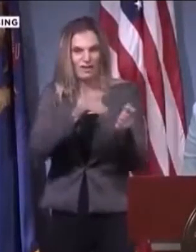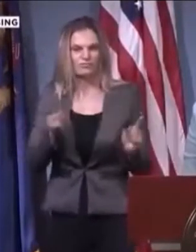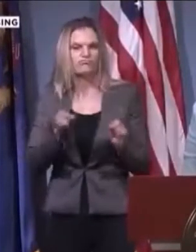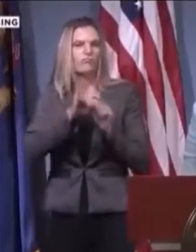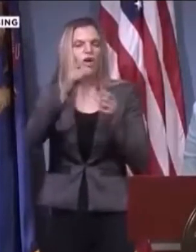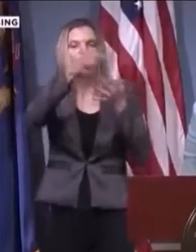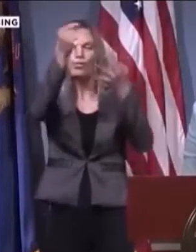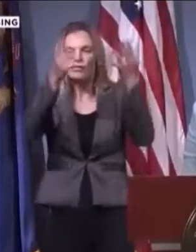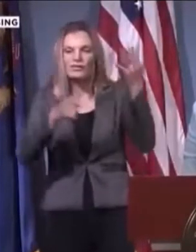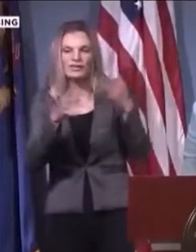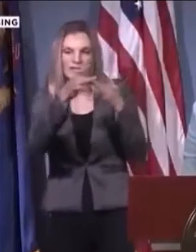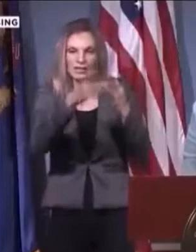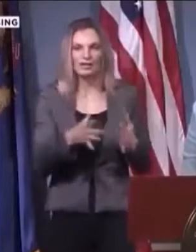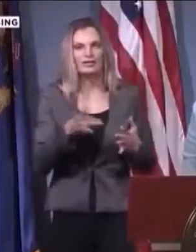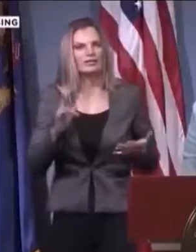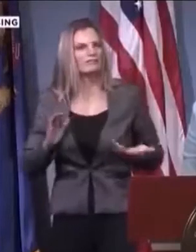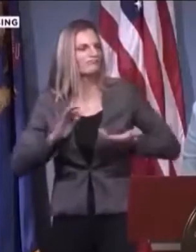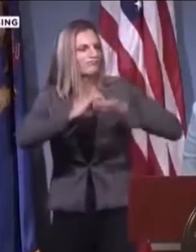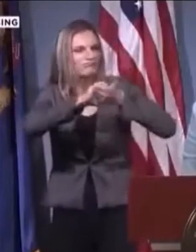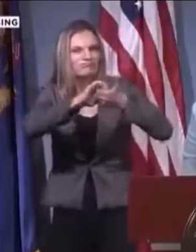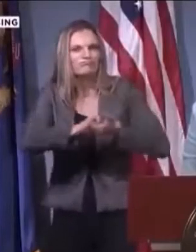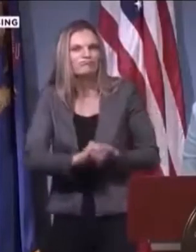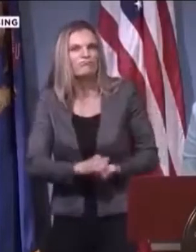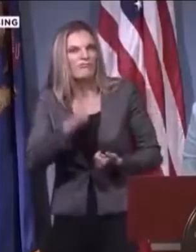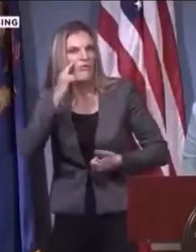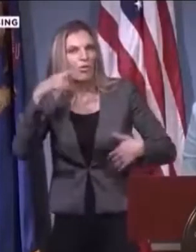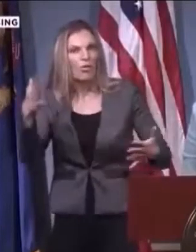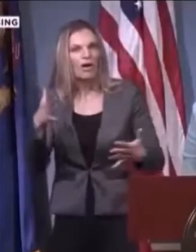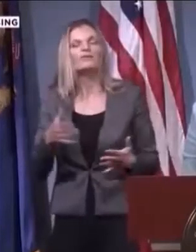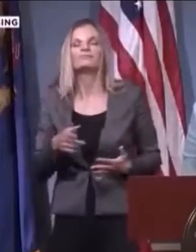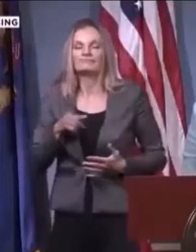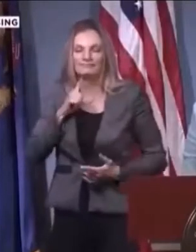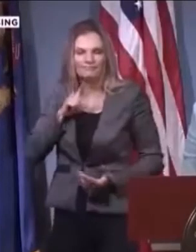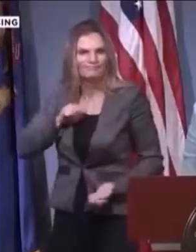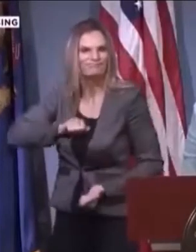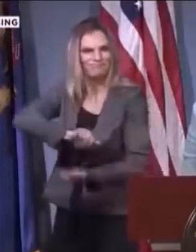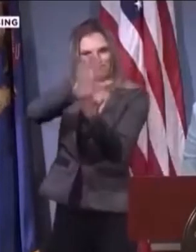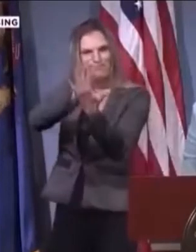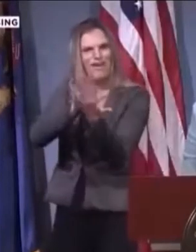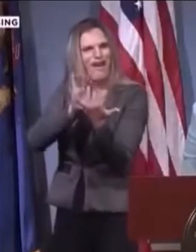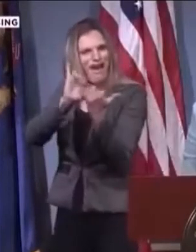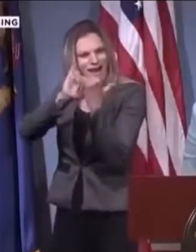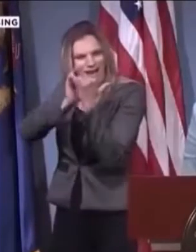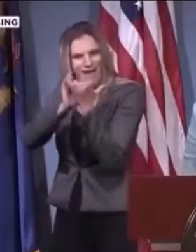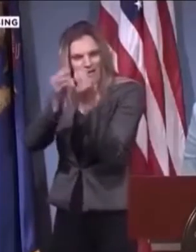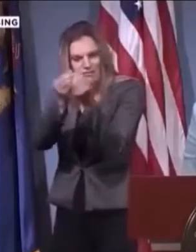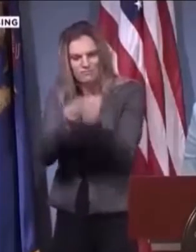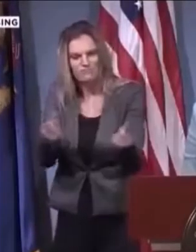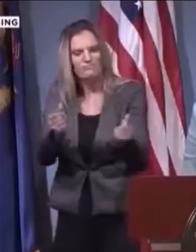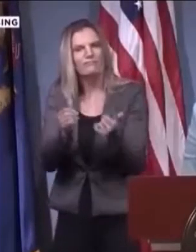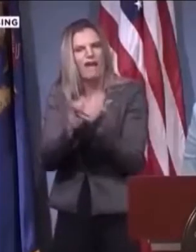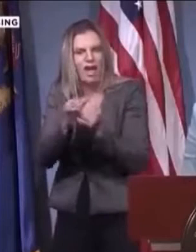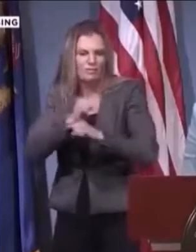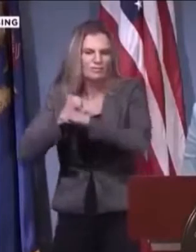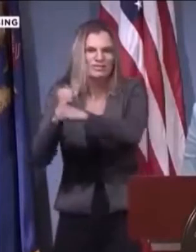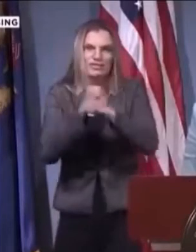And then threatening us with our children's well-being, educational well-being,